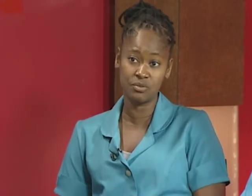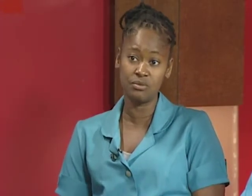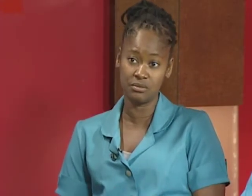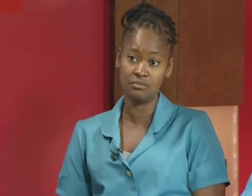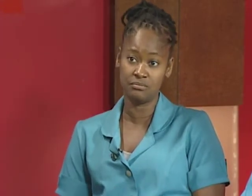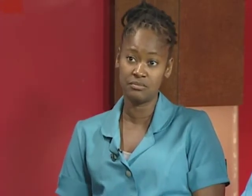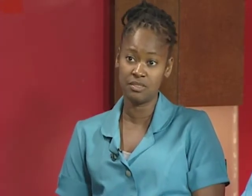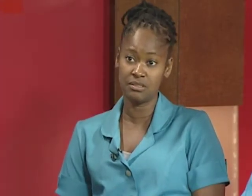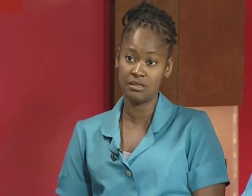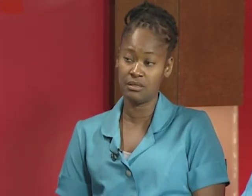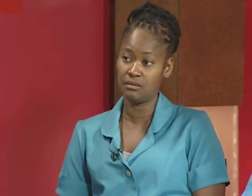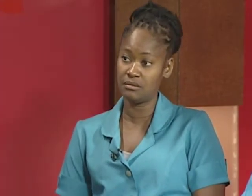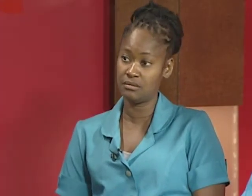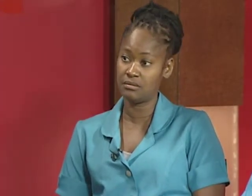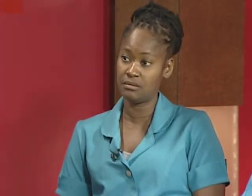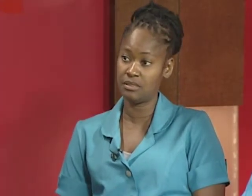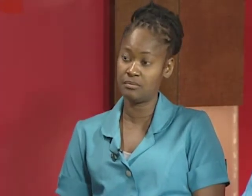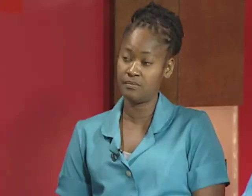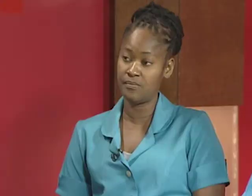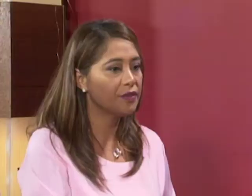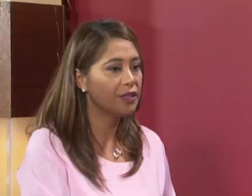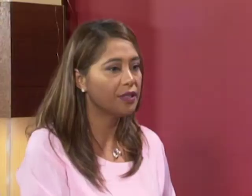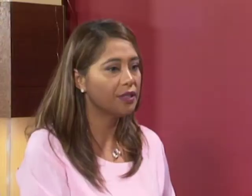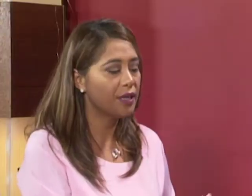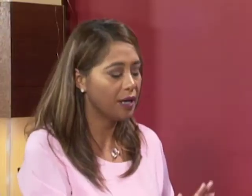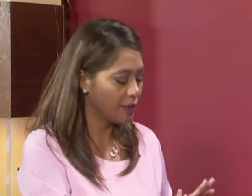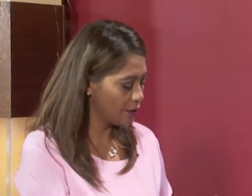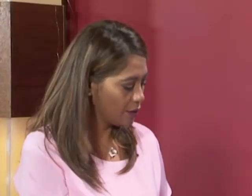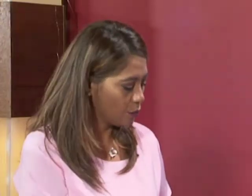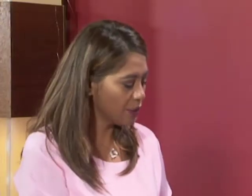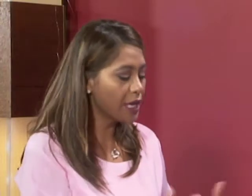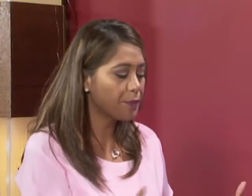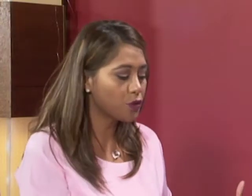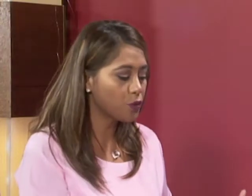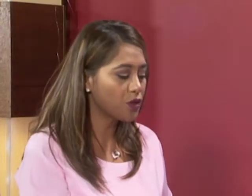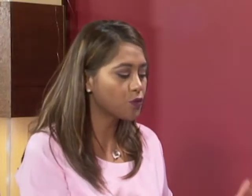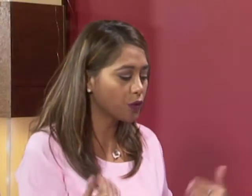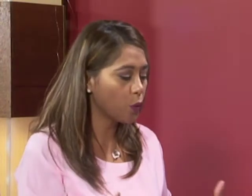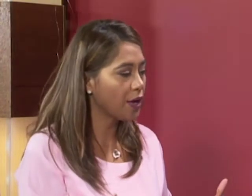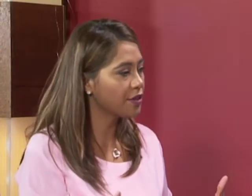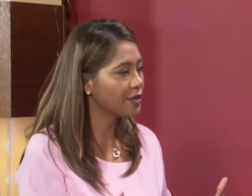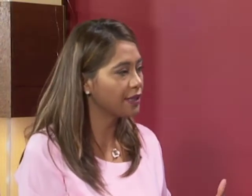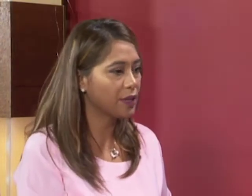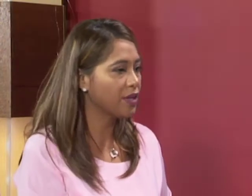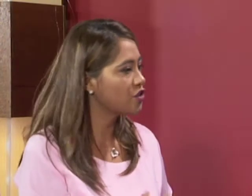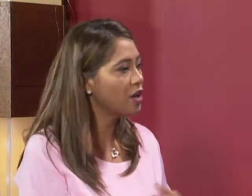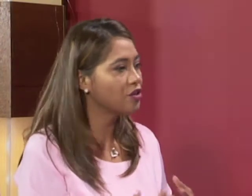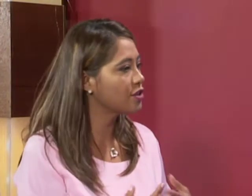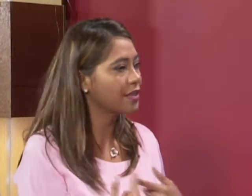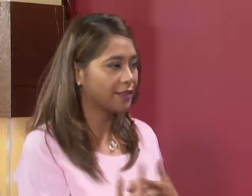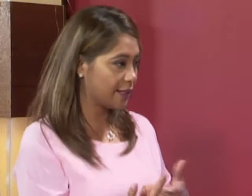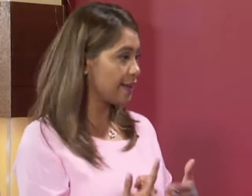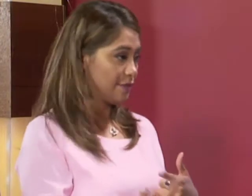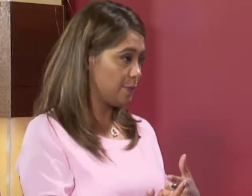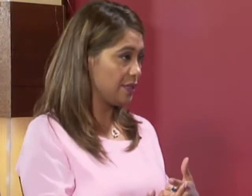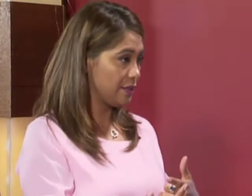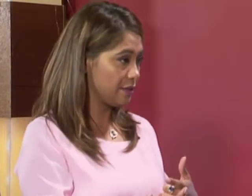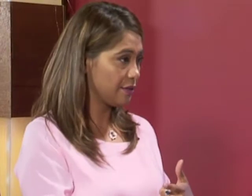too good and what what what are some of the uh what type of students require sign language it's not just that they can't speak right